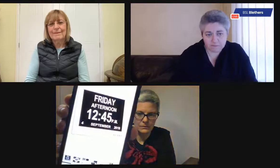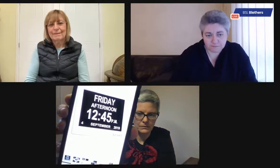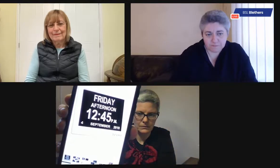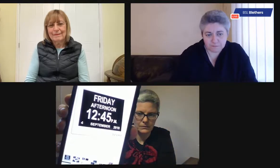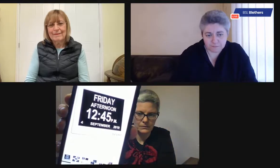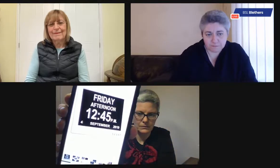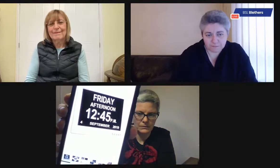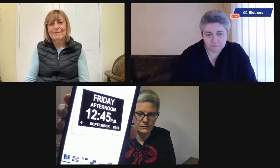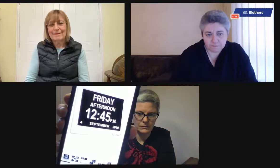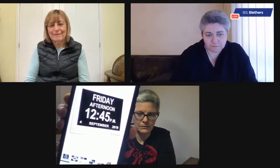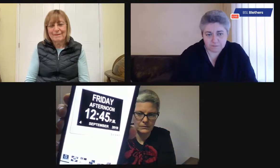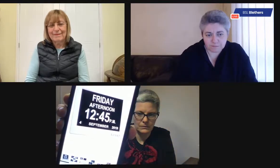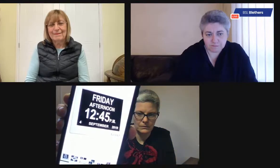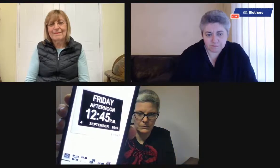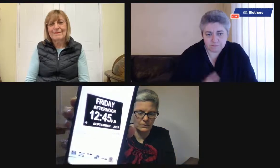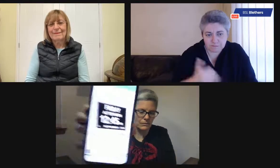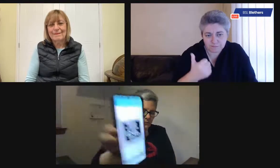Okay, I can see that clear. That's a good example.